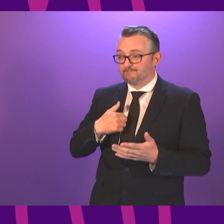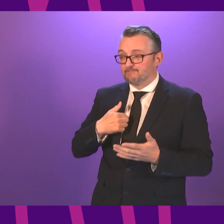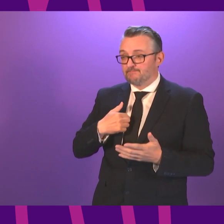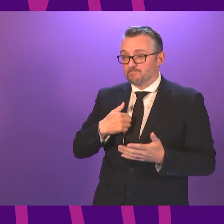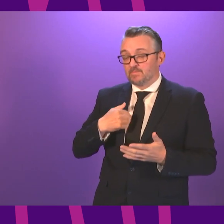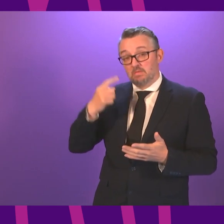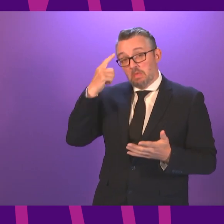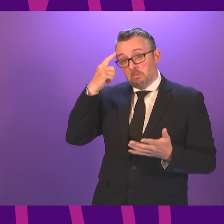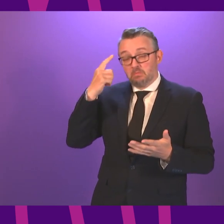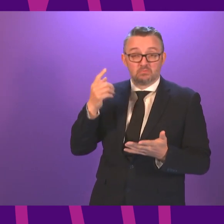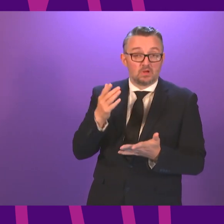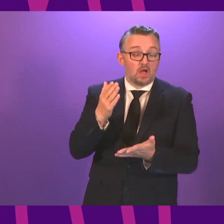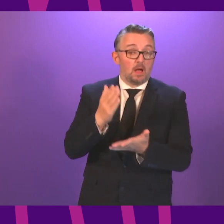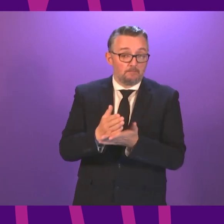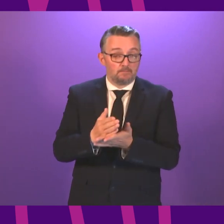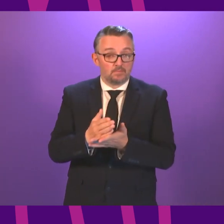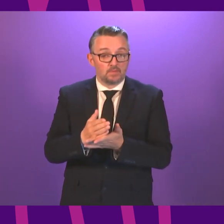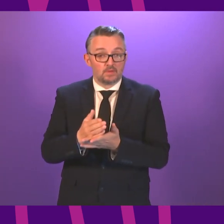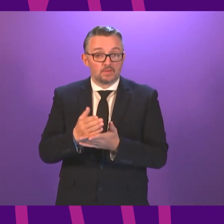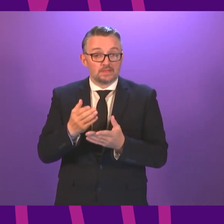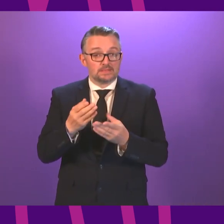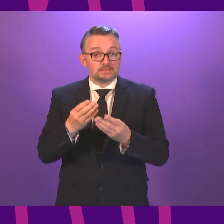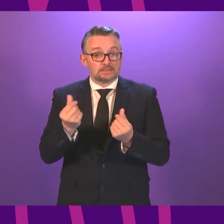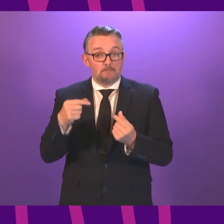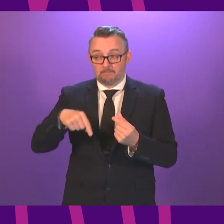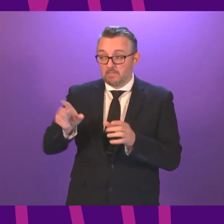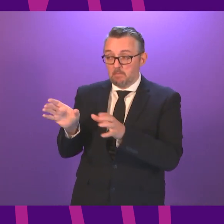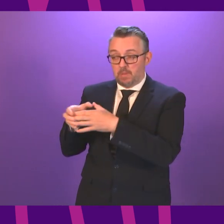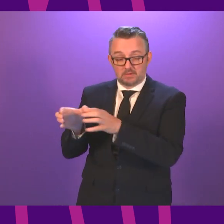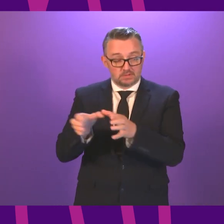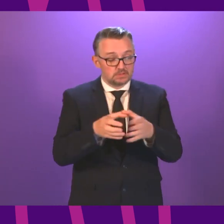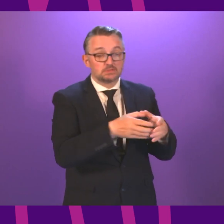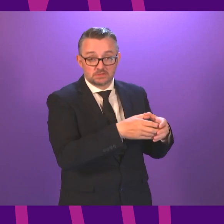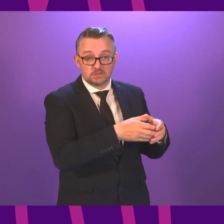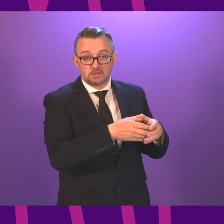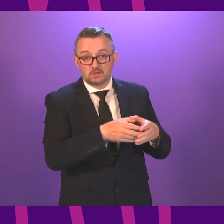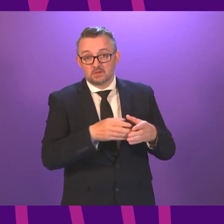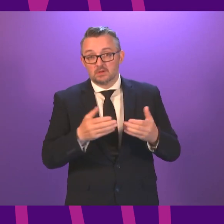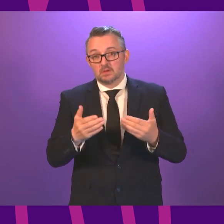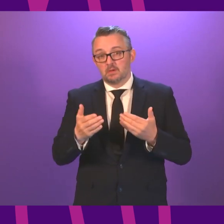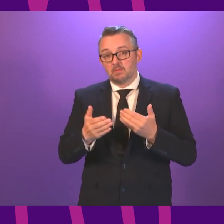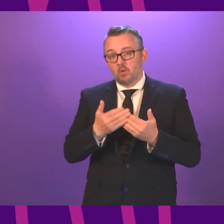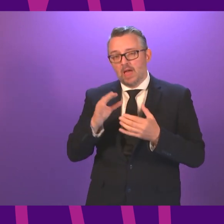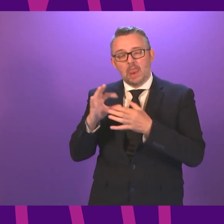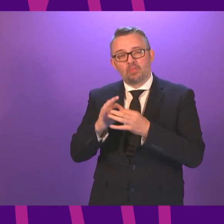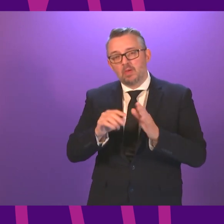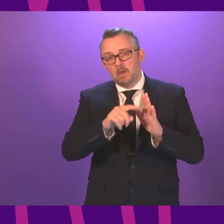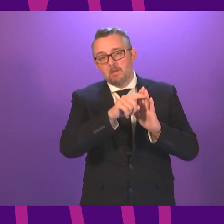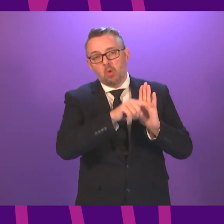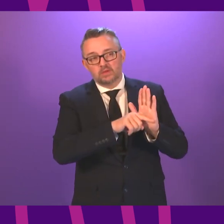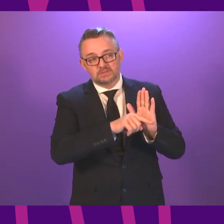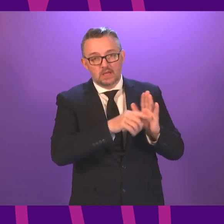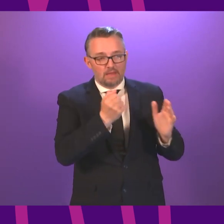broadly true, that, at least among some of the parties in this chamber, there is more in a policy sense that